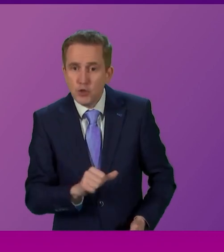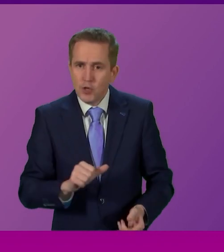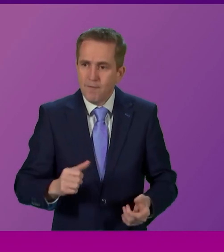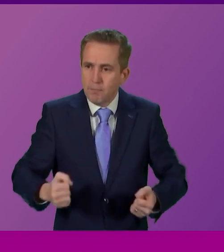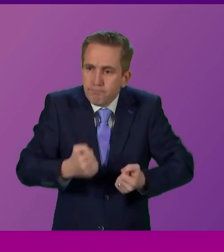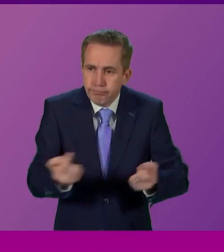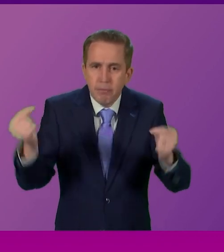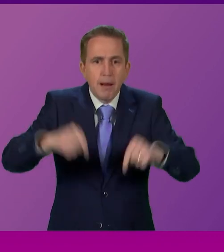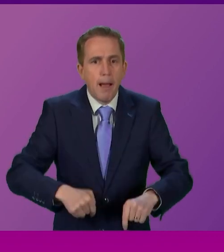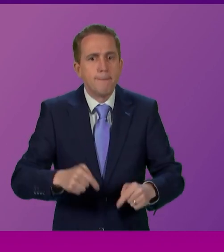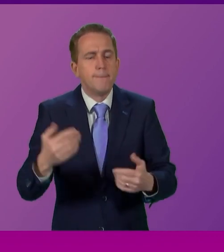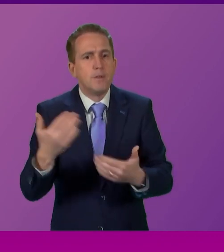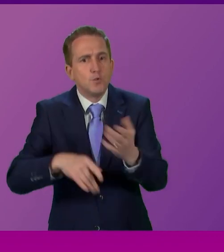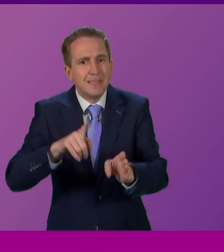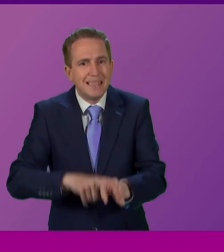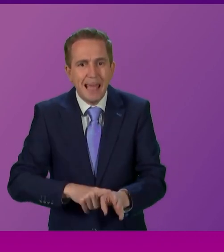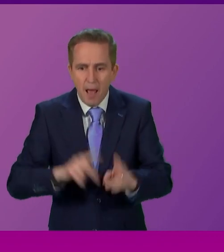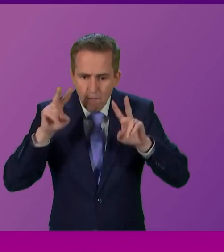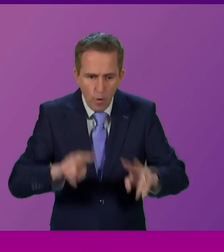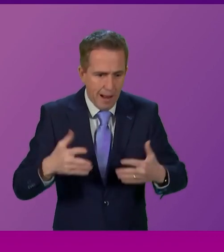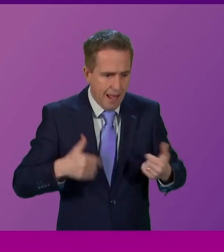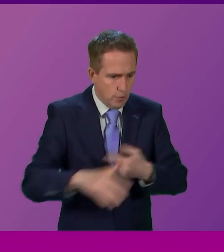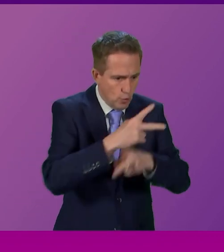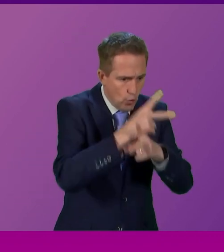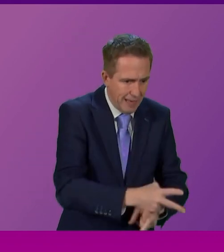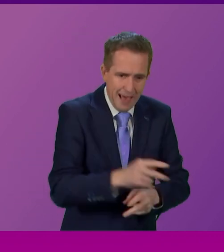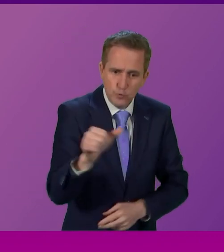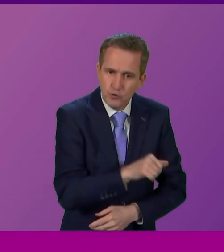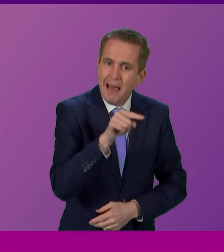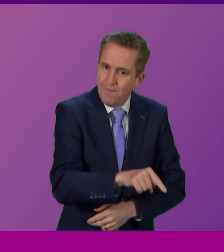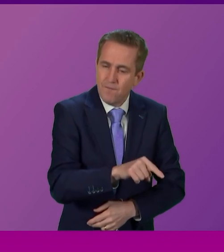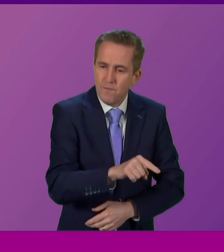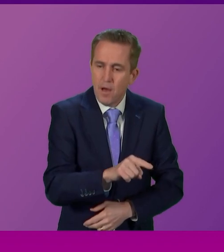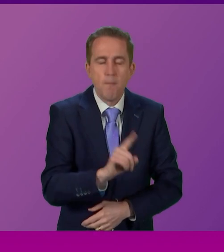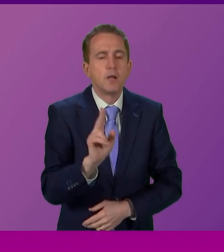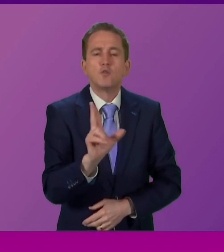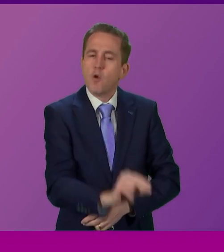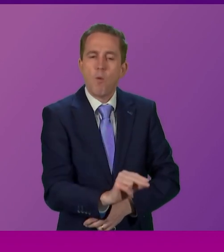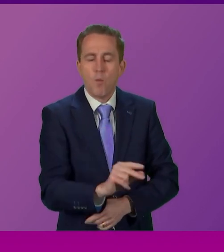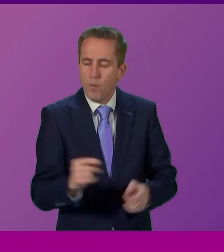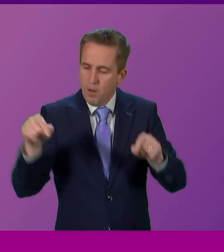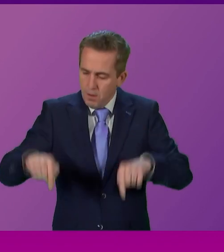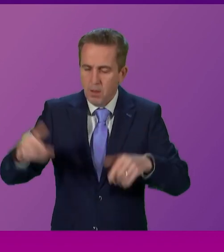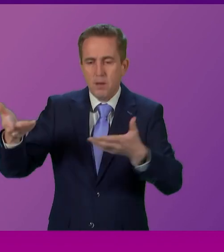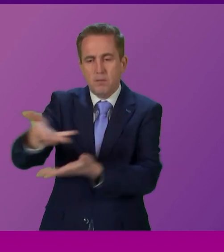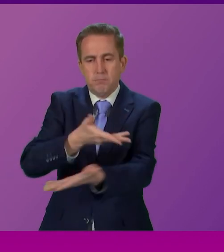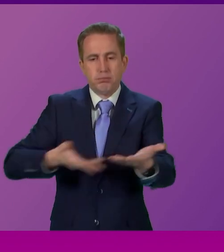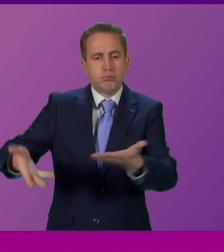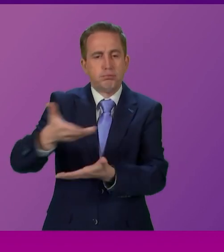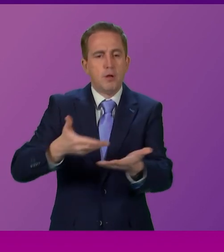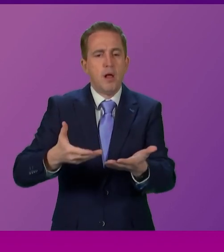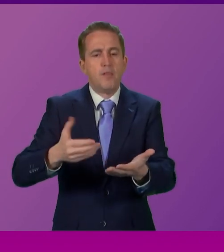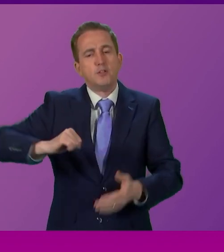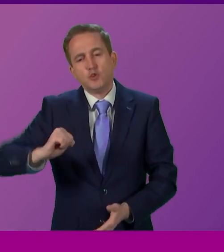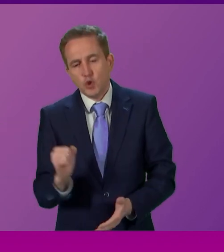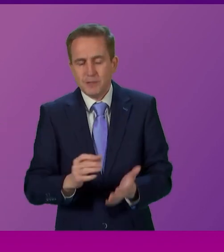focus on the crisis facing health and social care in this country, the first debate in this Parliament is to discuss the Constitution.